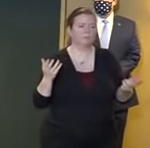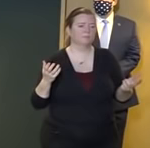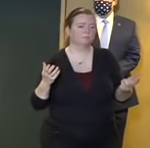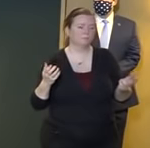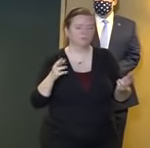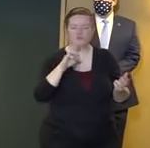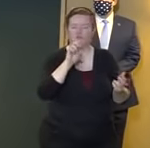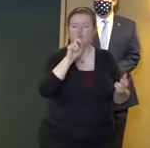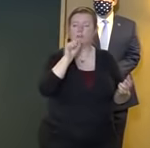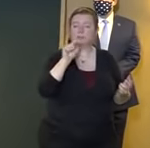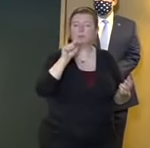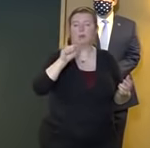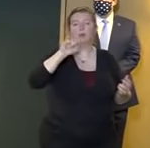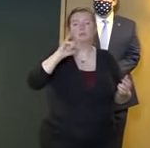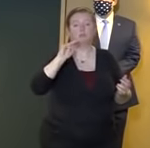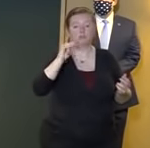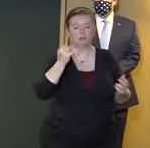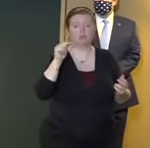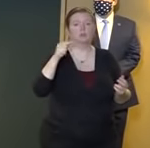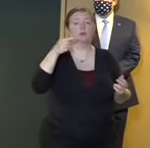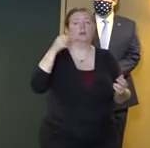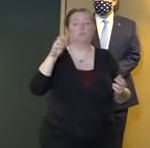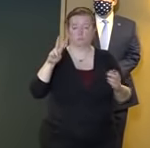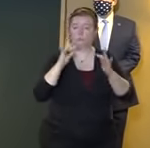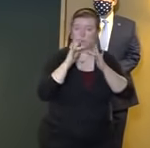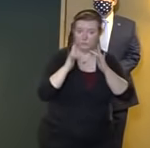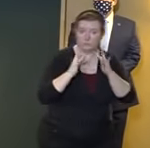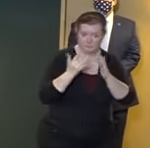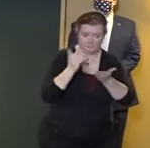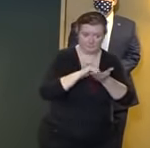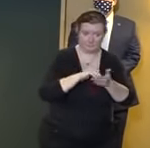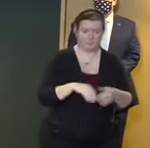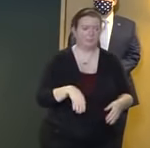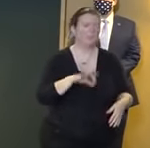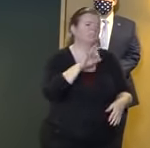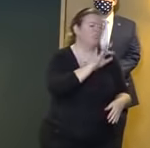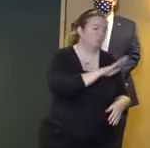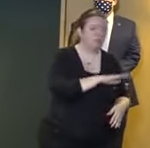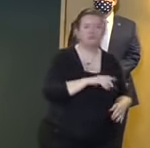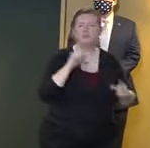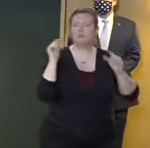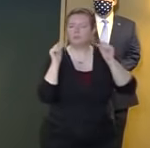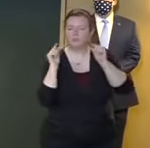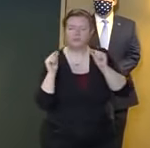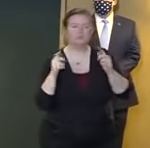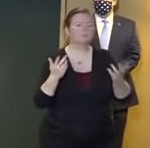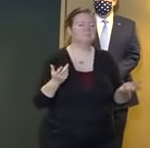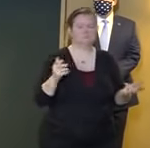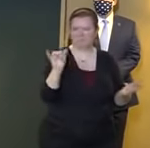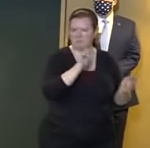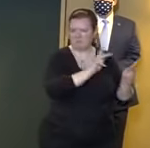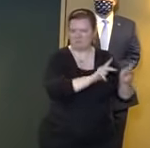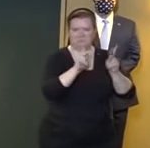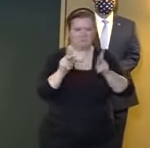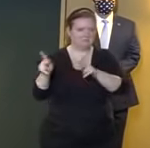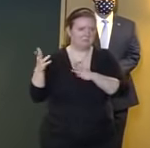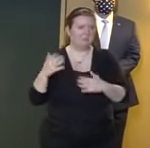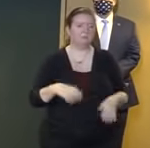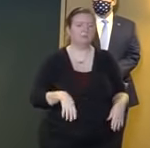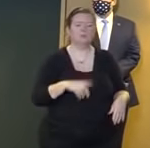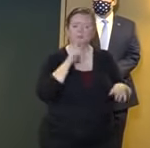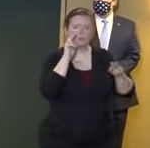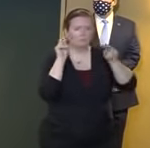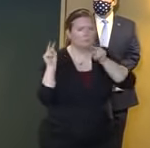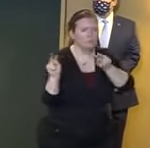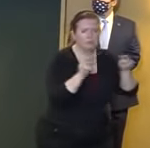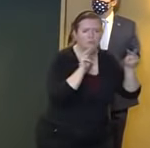facebook is ready new jersey and twitter and instagram are at ready nj we will continue to closely monitor this storm